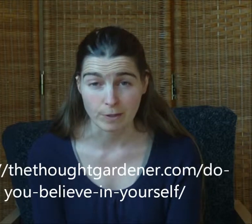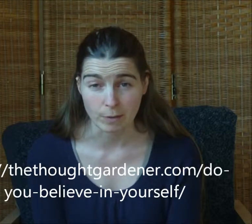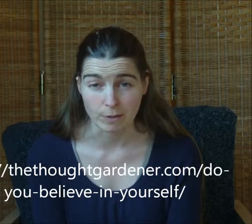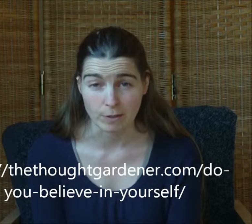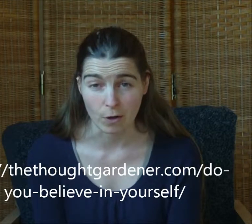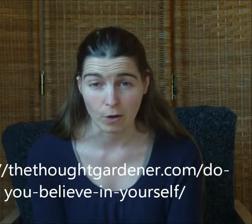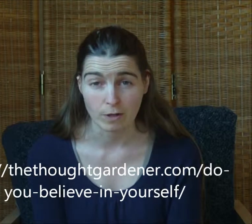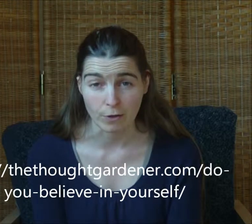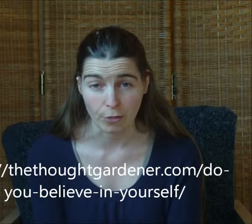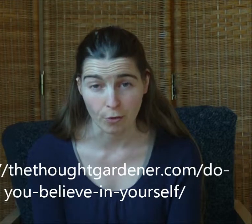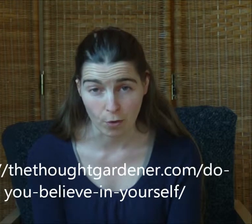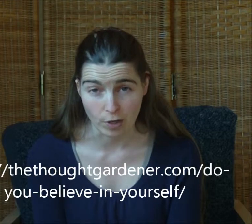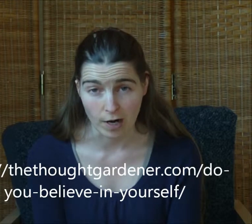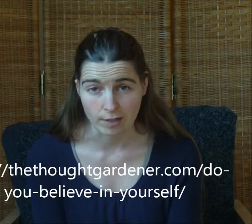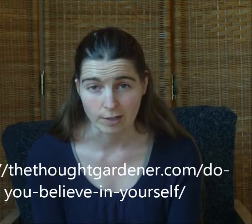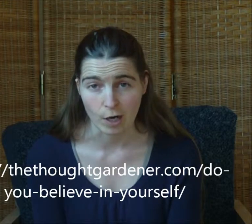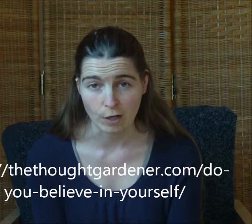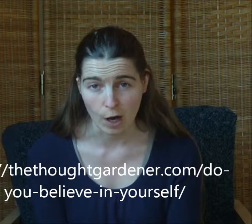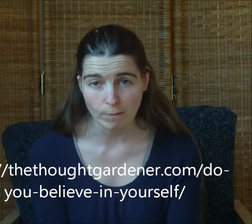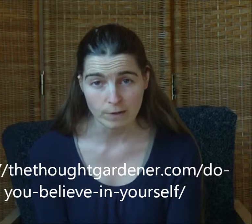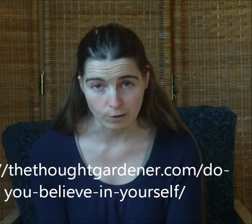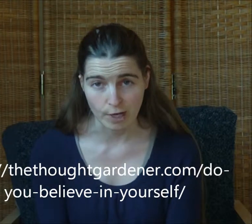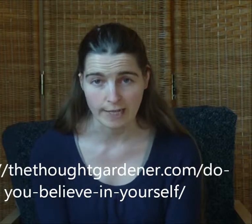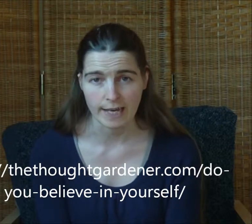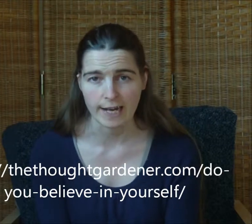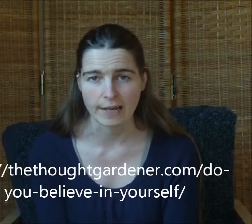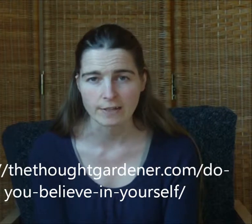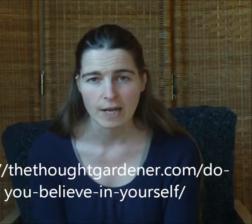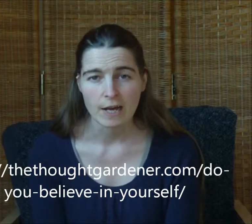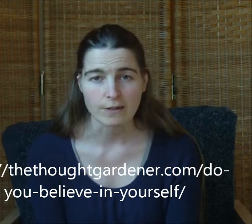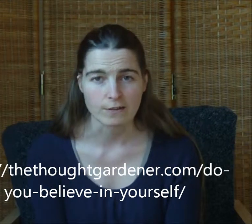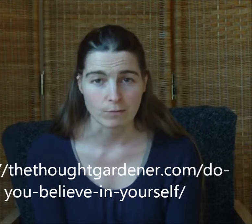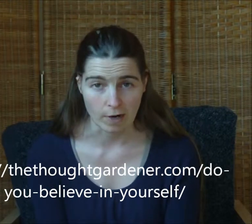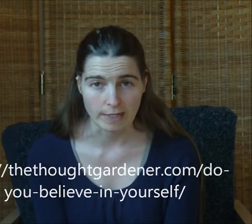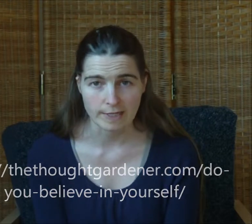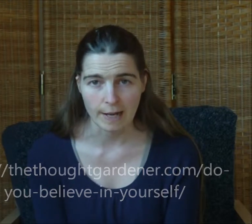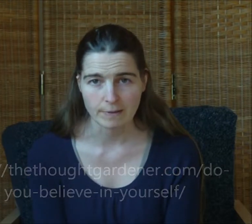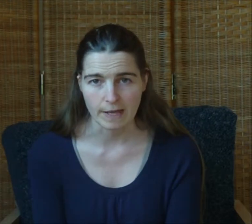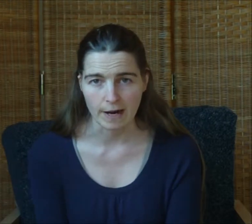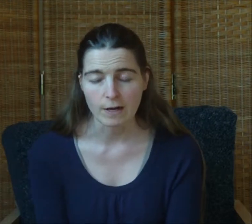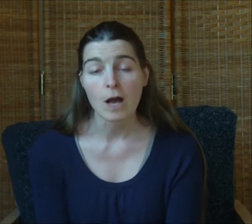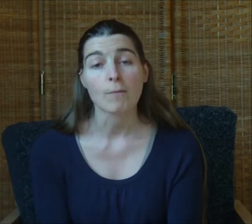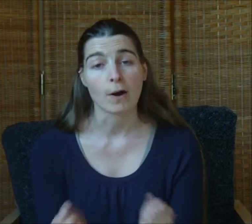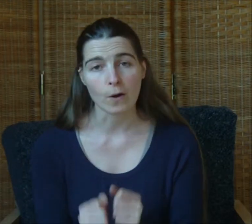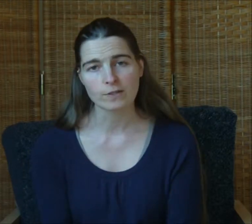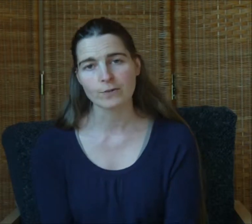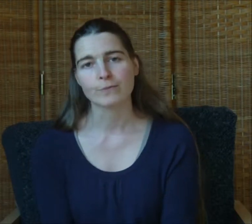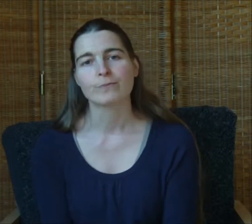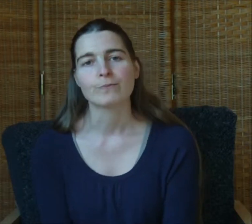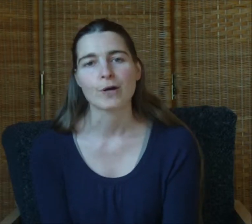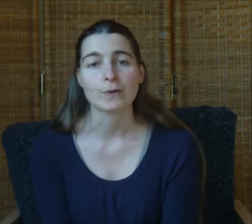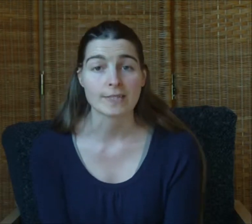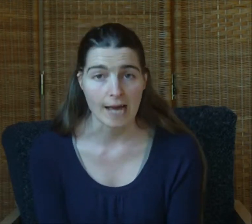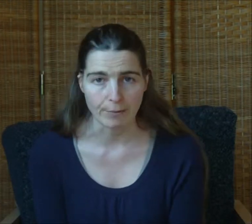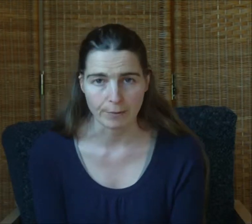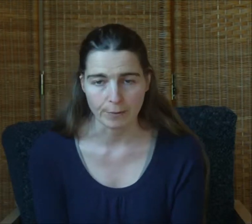.thethoughtgardener.com so check that out there's some great steps there but I also know it's tappable